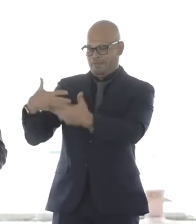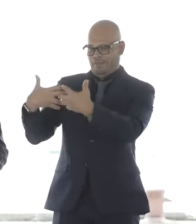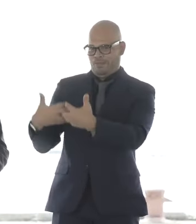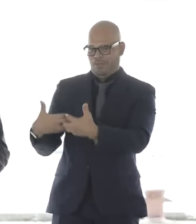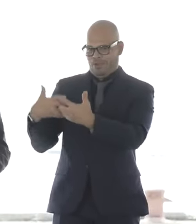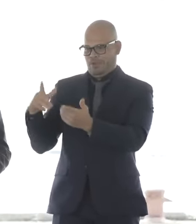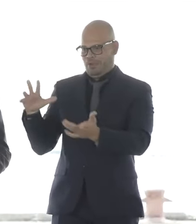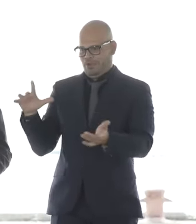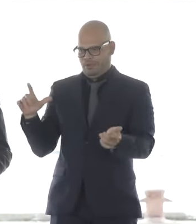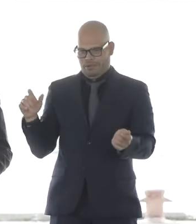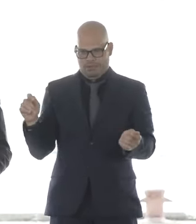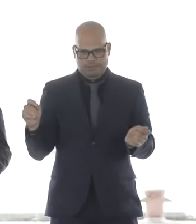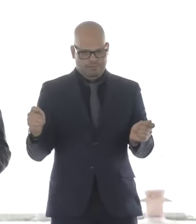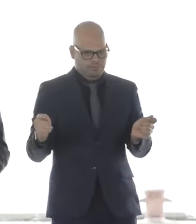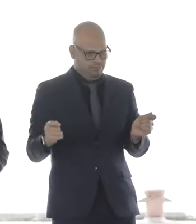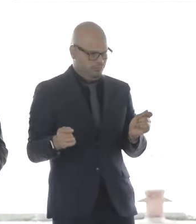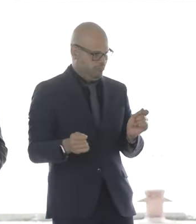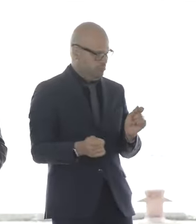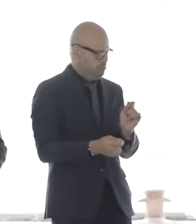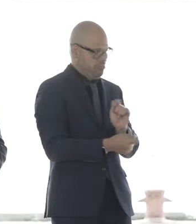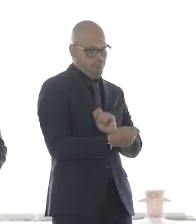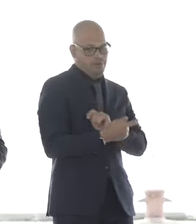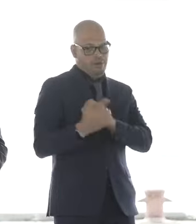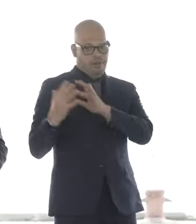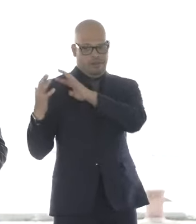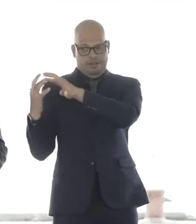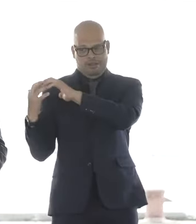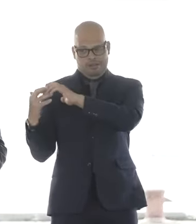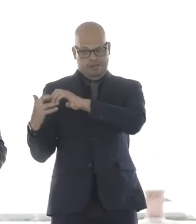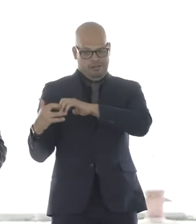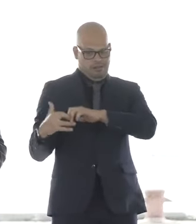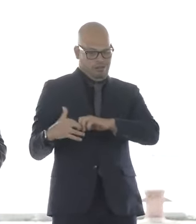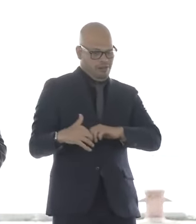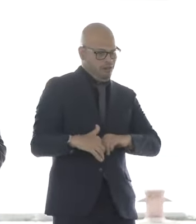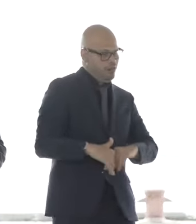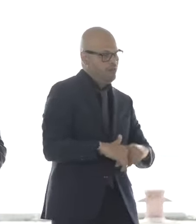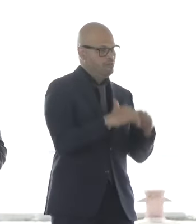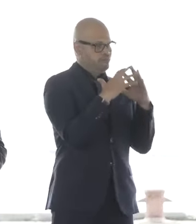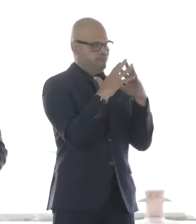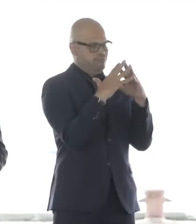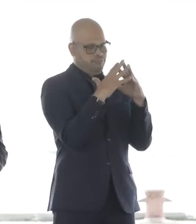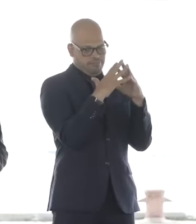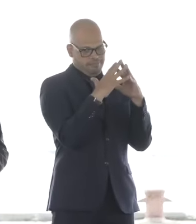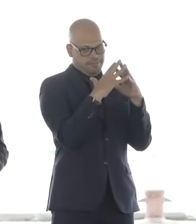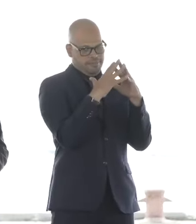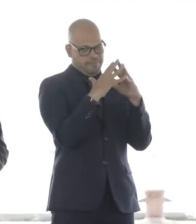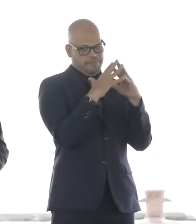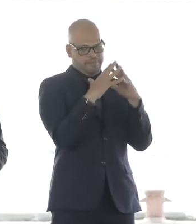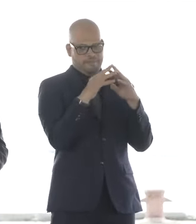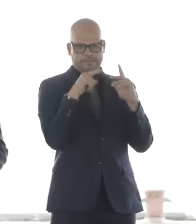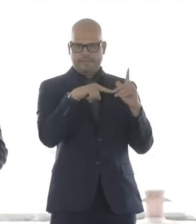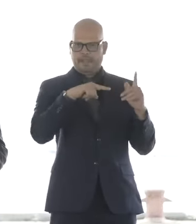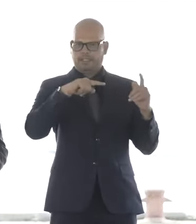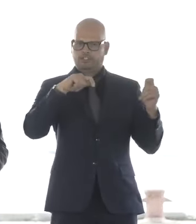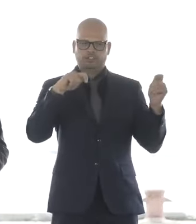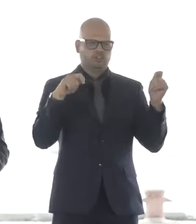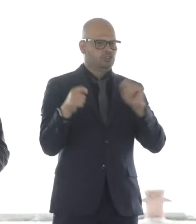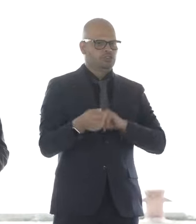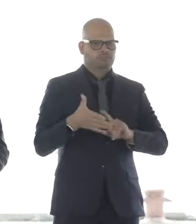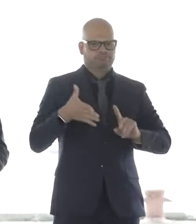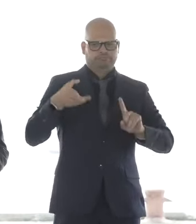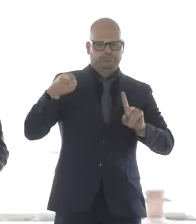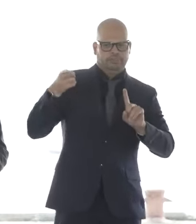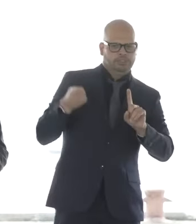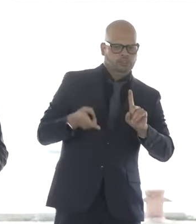chapter in that history, and it's an opportunity that we do not take lightly. The industry we are here to support is at the earliest stages